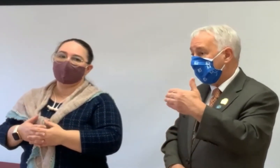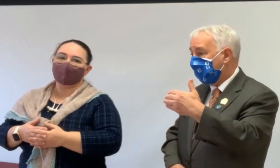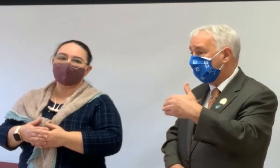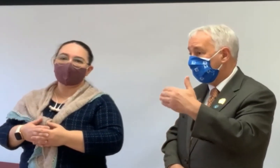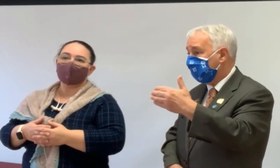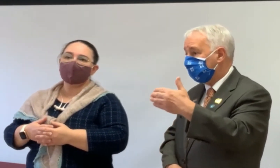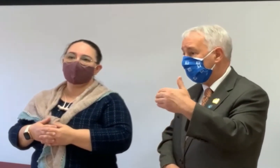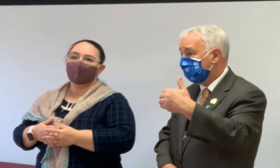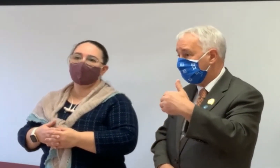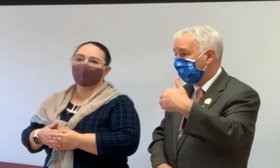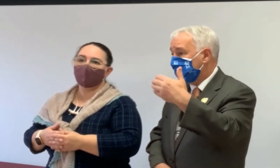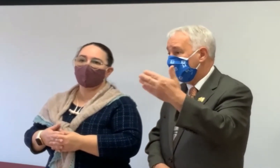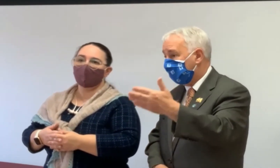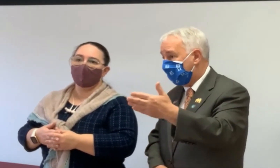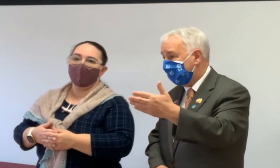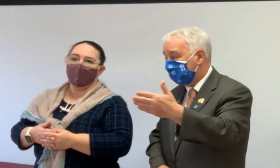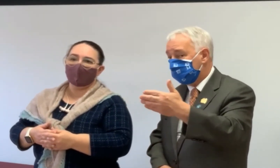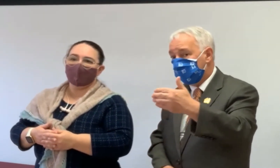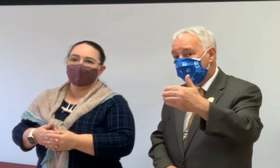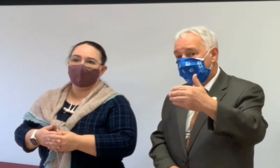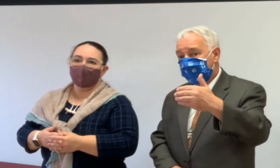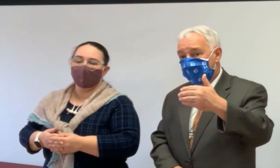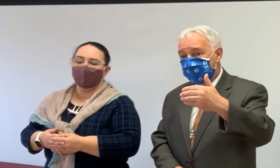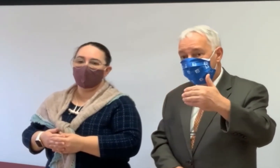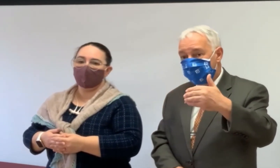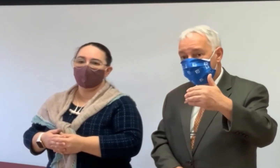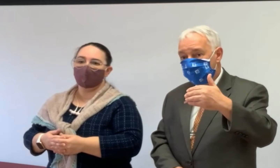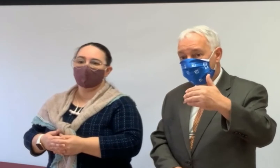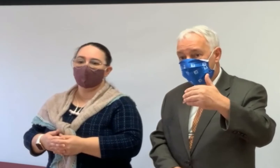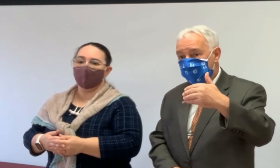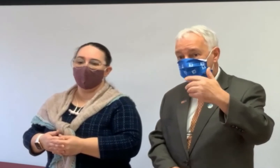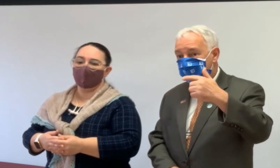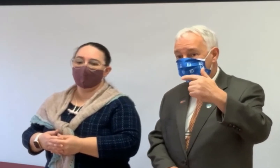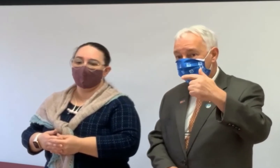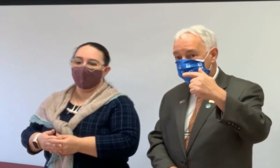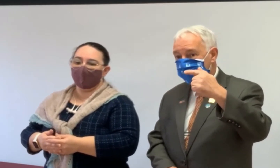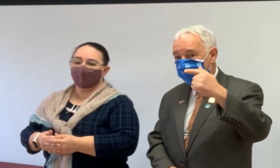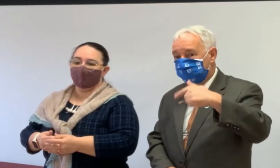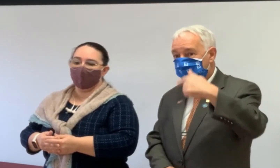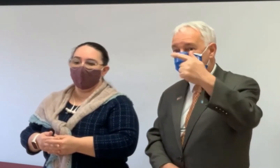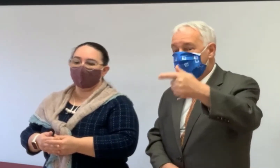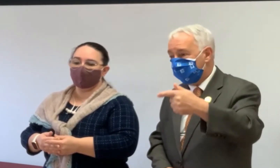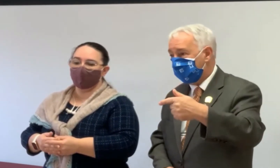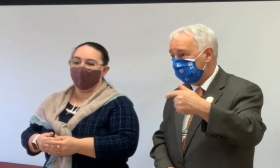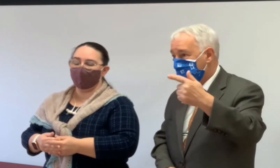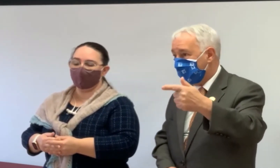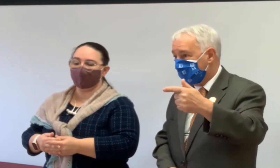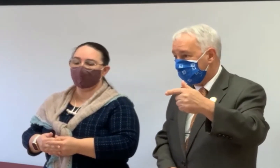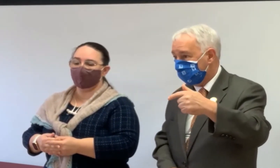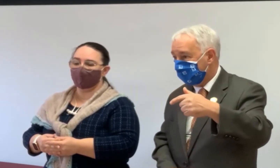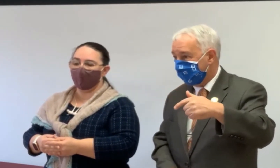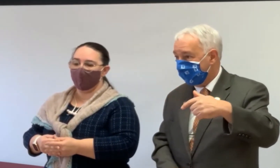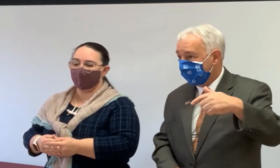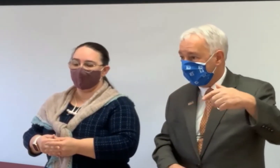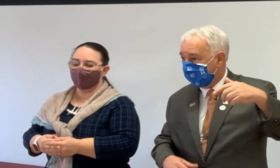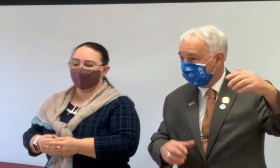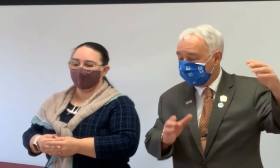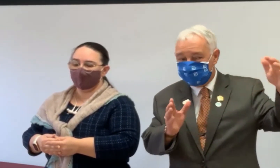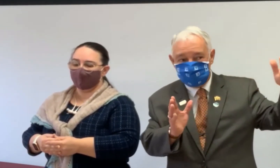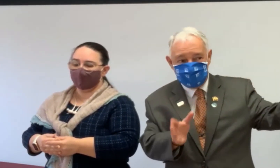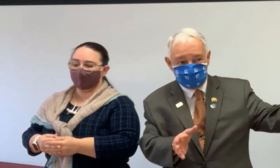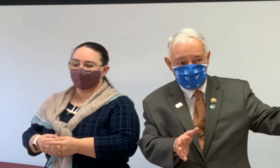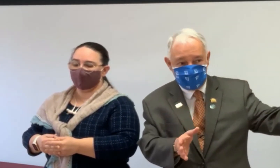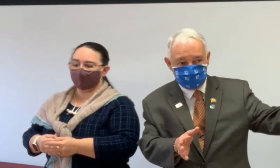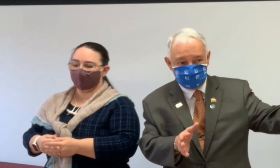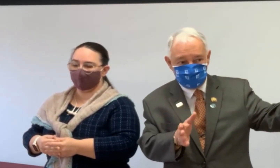I have, I have cousins who are in their eighties and they are now doing their second reverse mortgage. They had